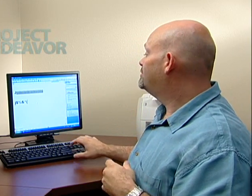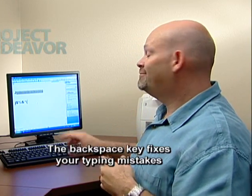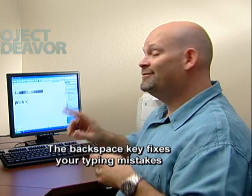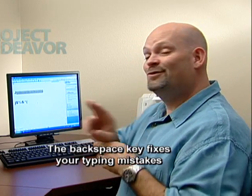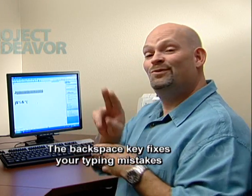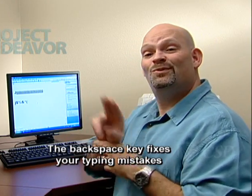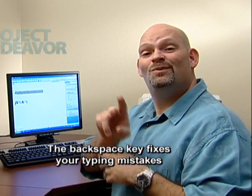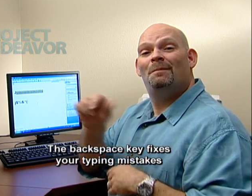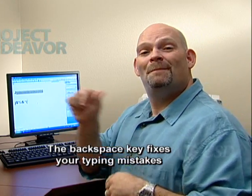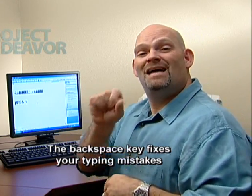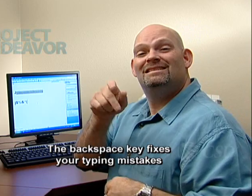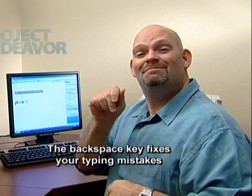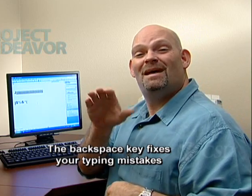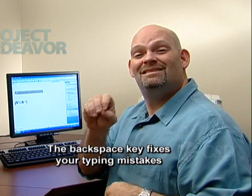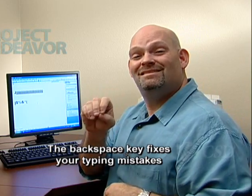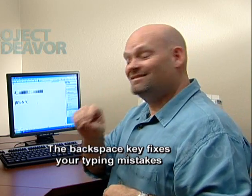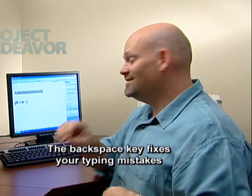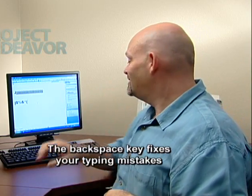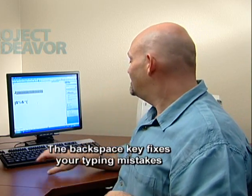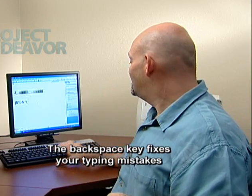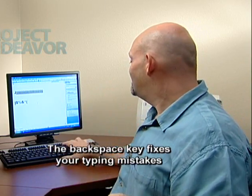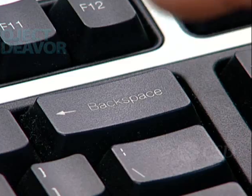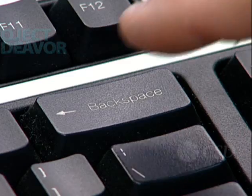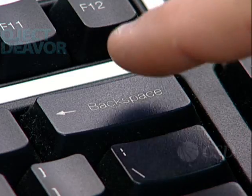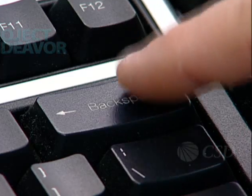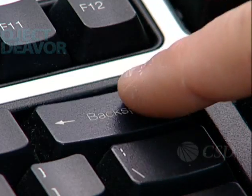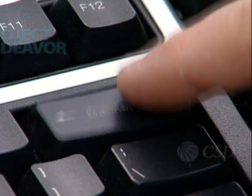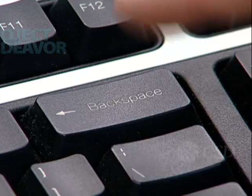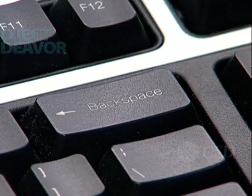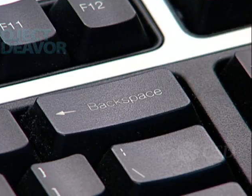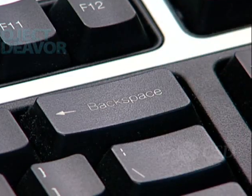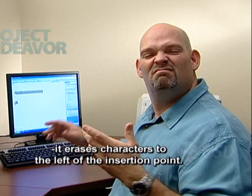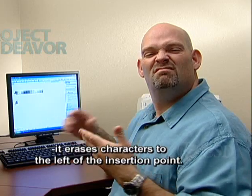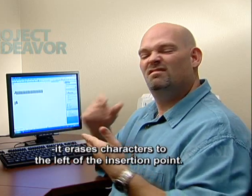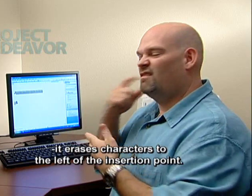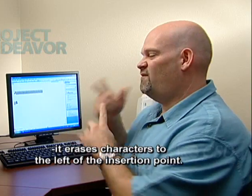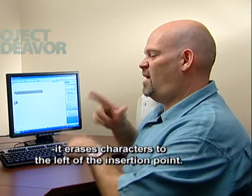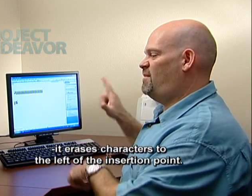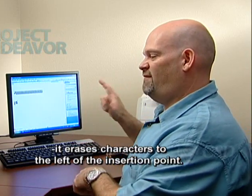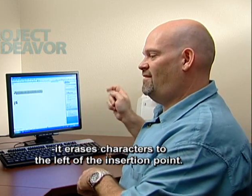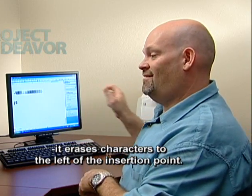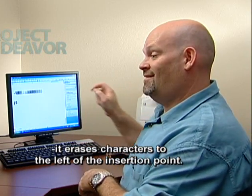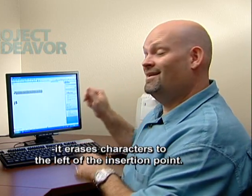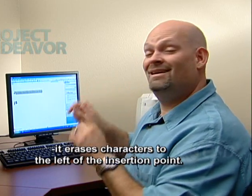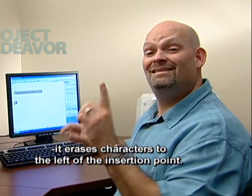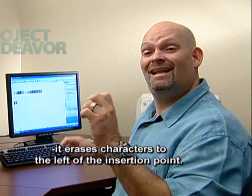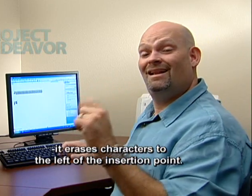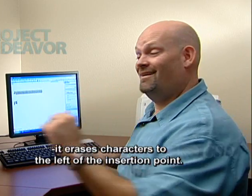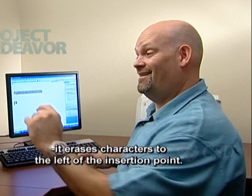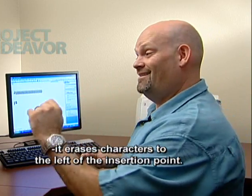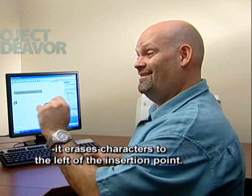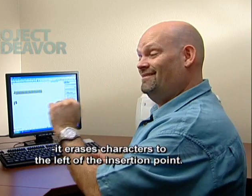The Backspace key fixes your typing mistakes. It erases characters to the left of the insertion point.